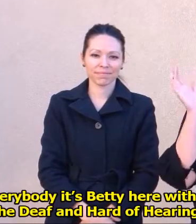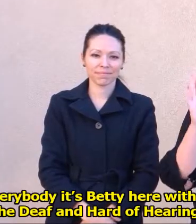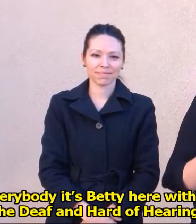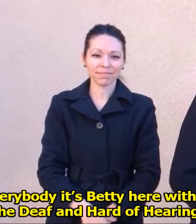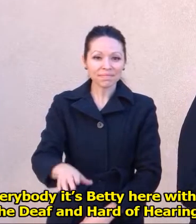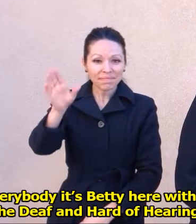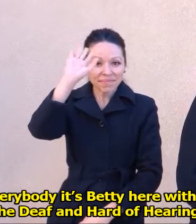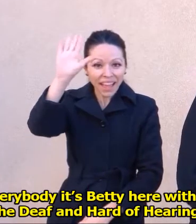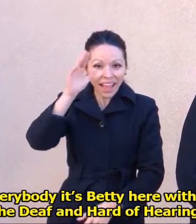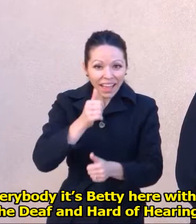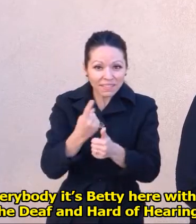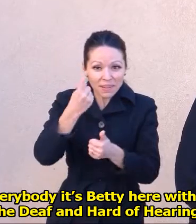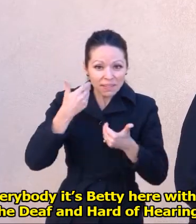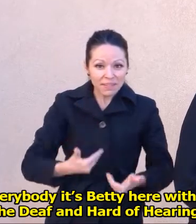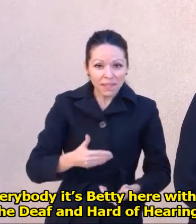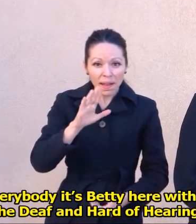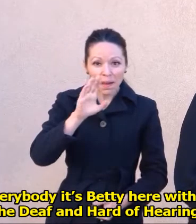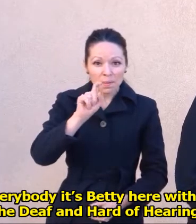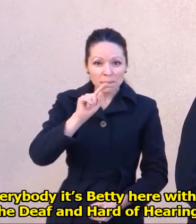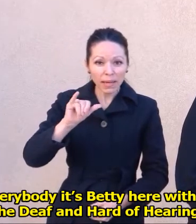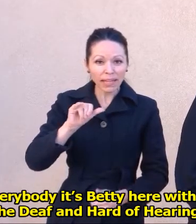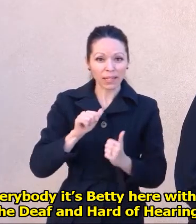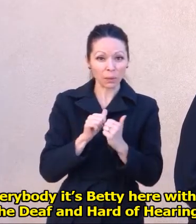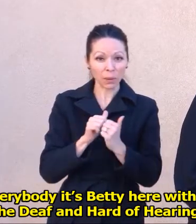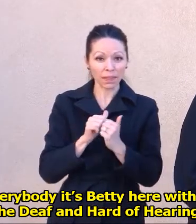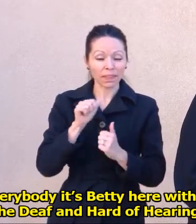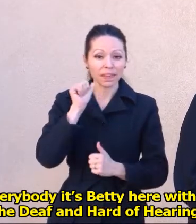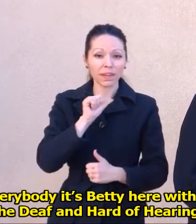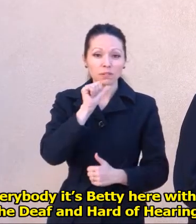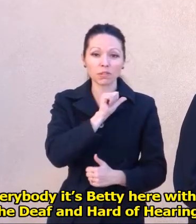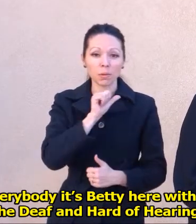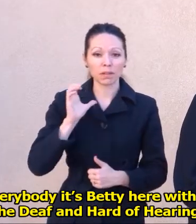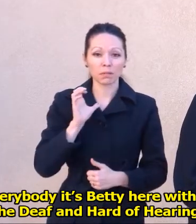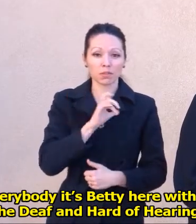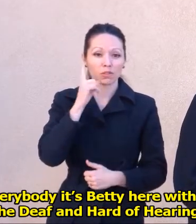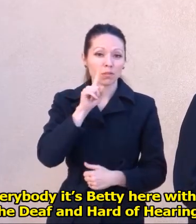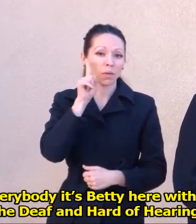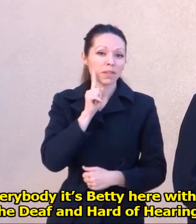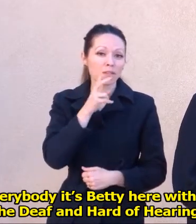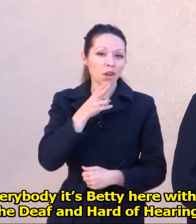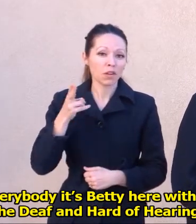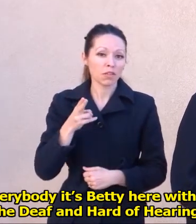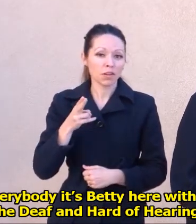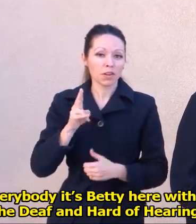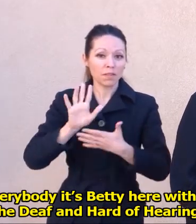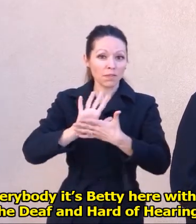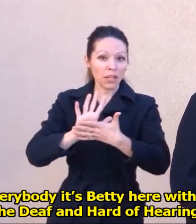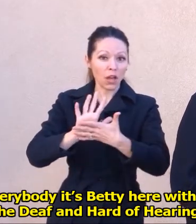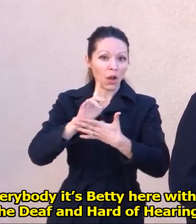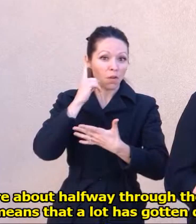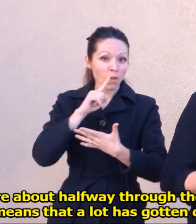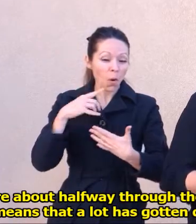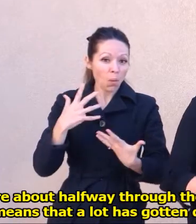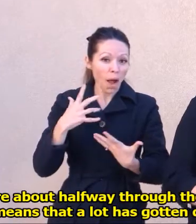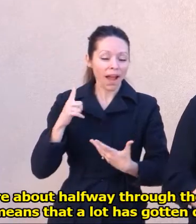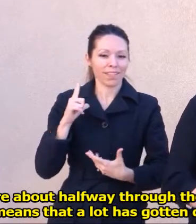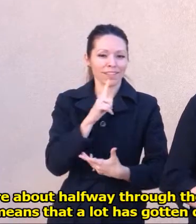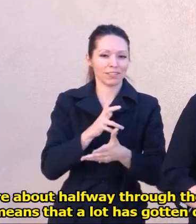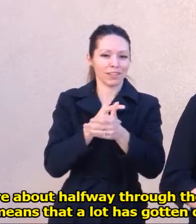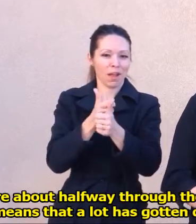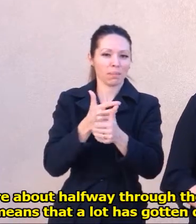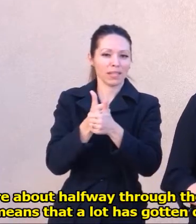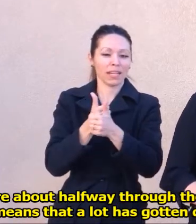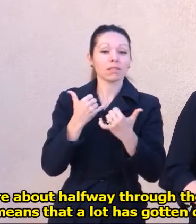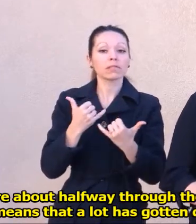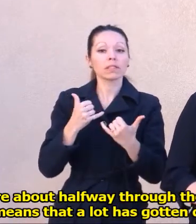Hi everybody, it's Buddy here with your Arizona Commission for the Deaf and Hard of Hearing Video Legislative Update. We're about